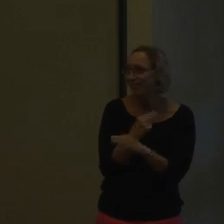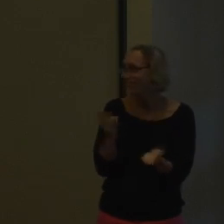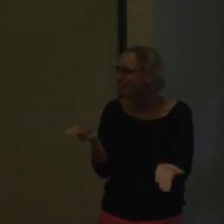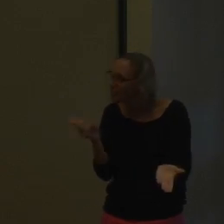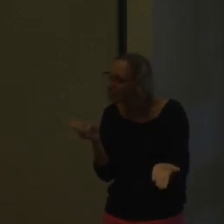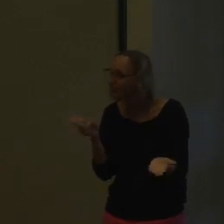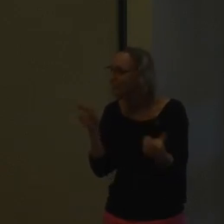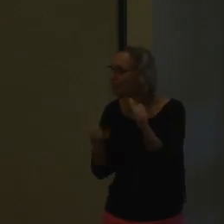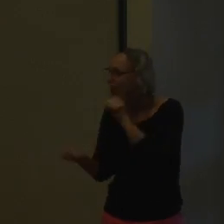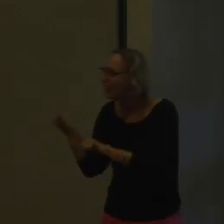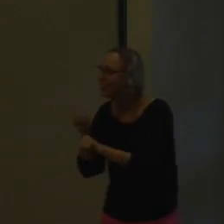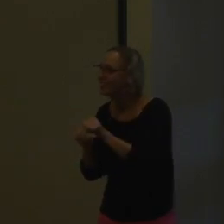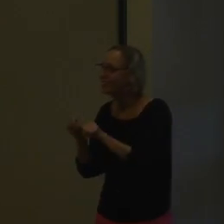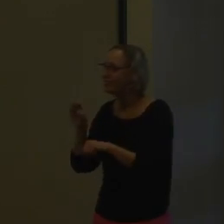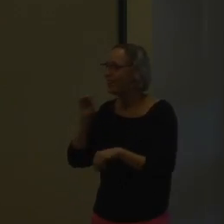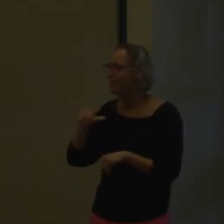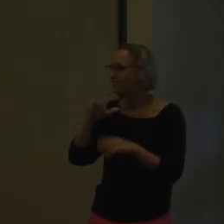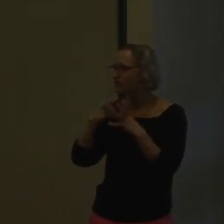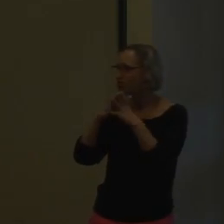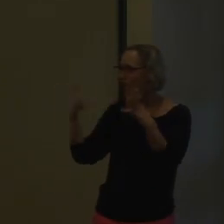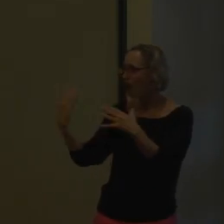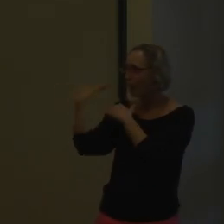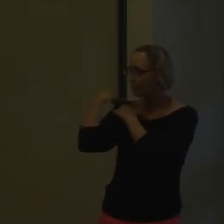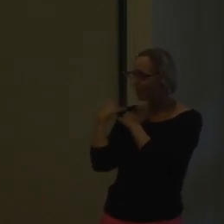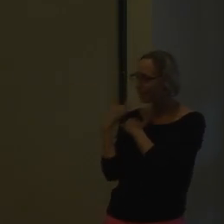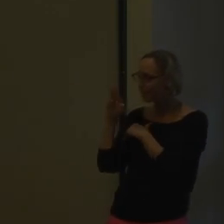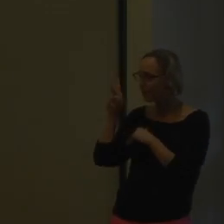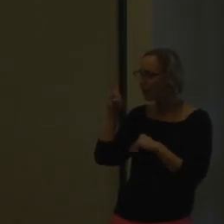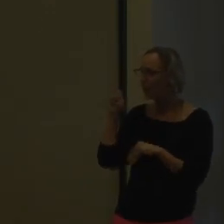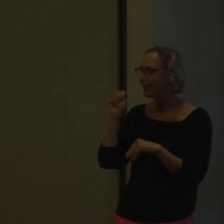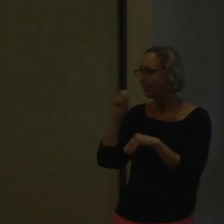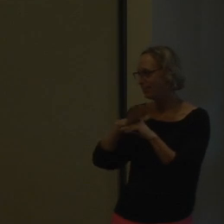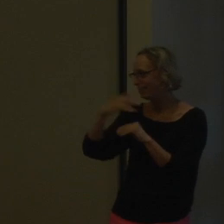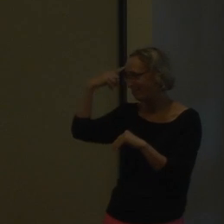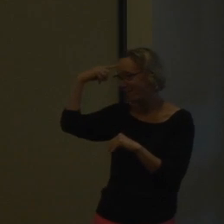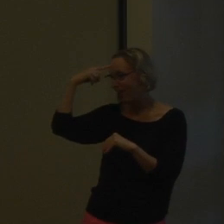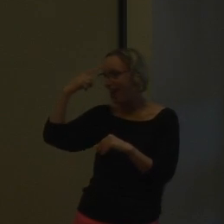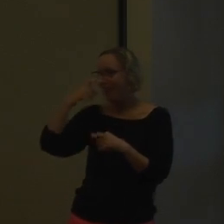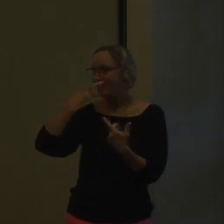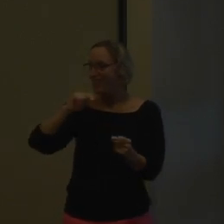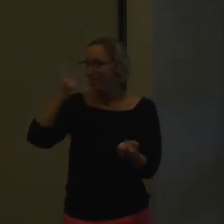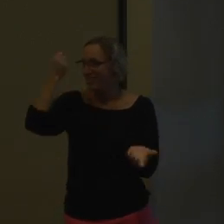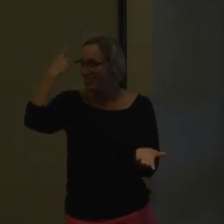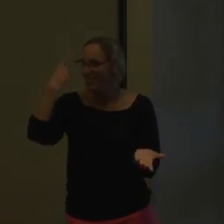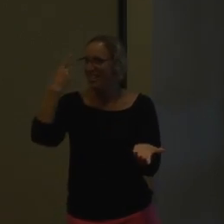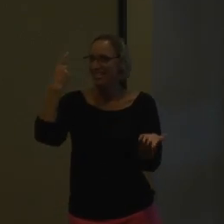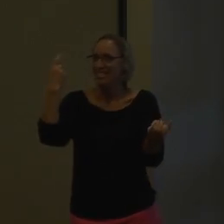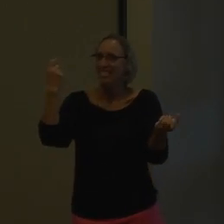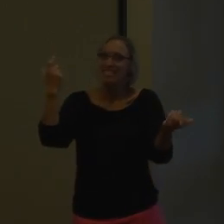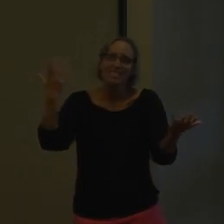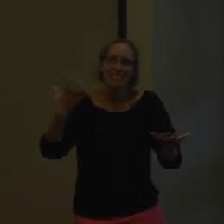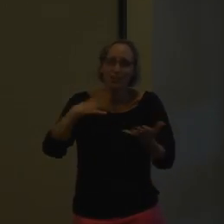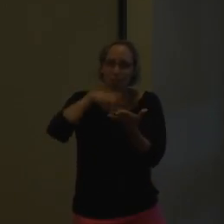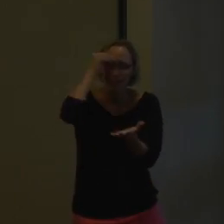that falls mainly in the subject area of the brain. And it puts a lot of responsibility on the brain,